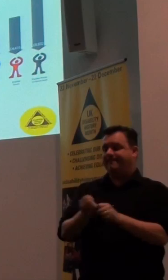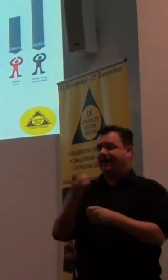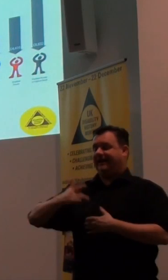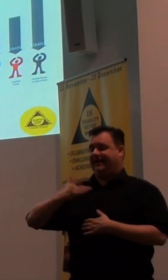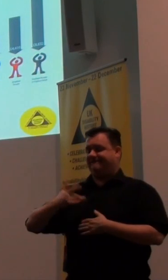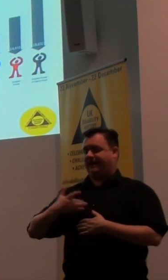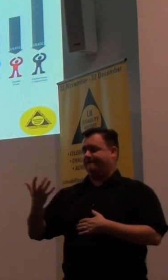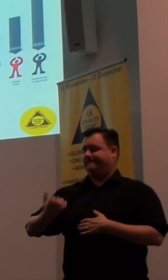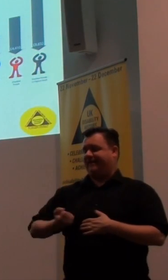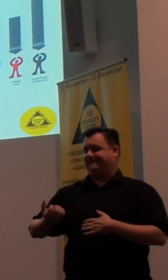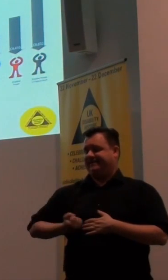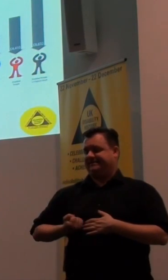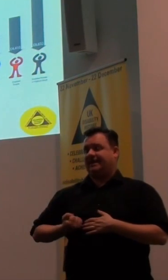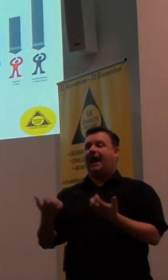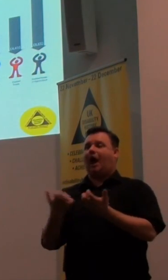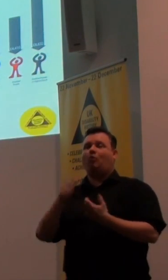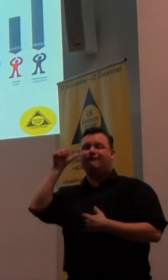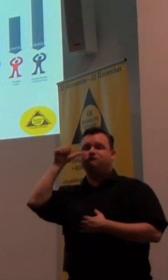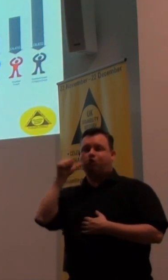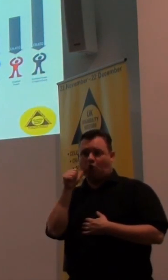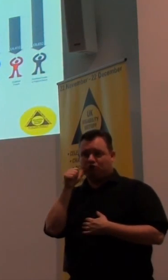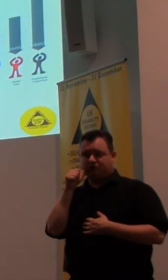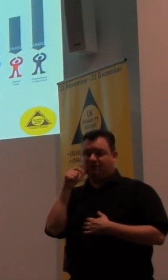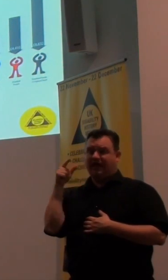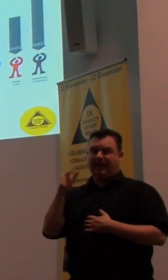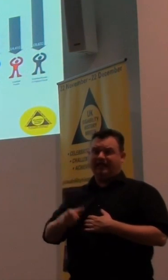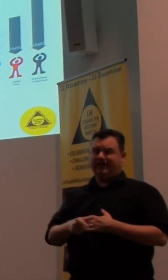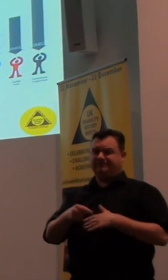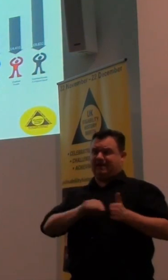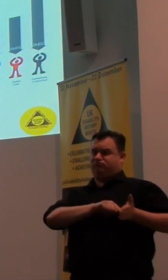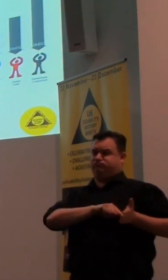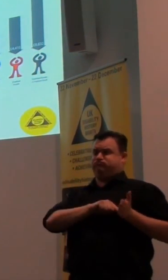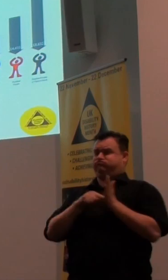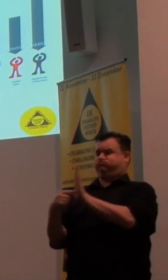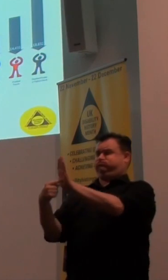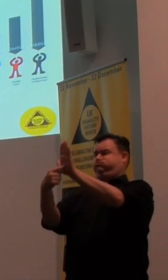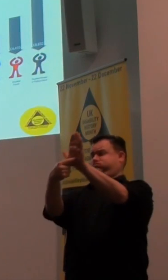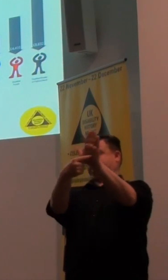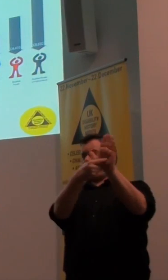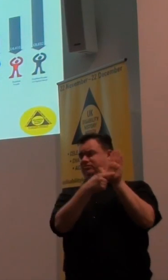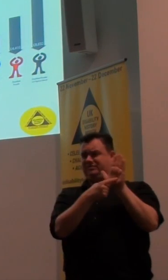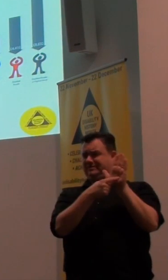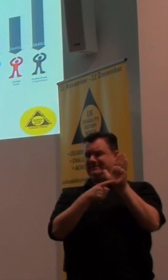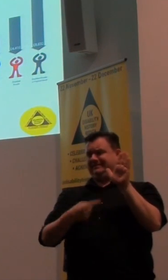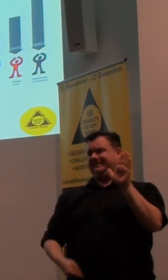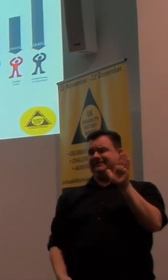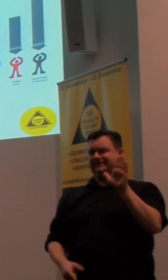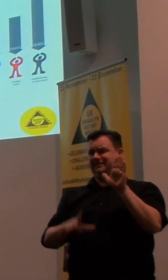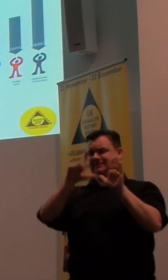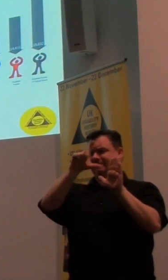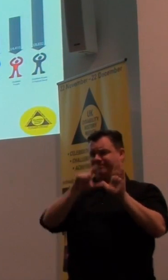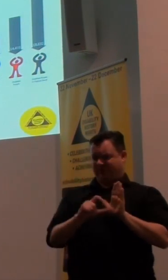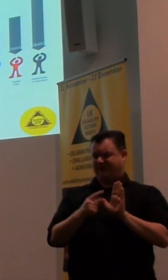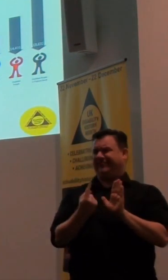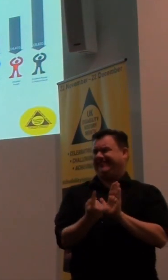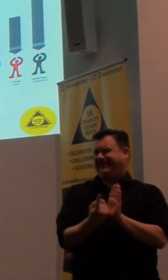benefit. Committing fraud has been blown out of all proportion. Disproportionately applied getting people off